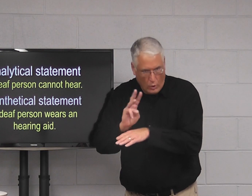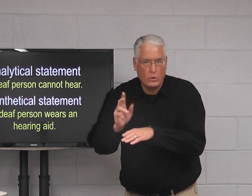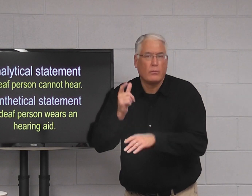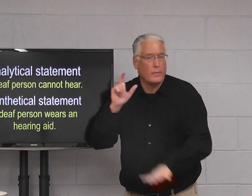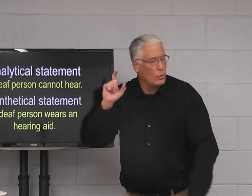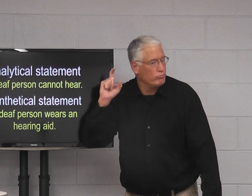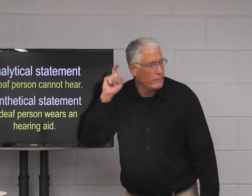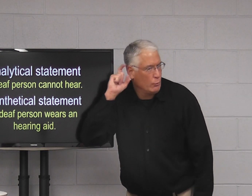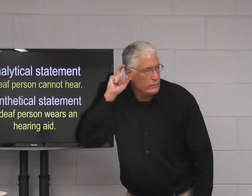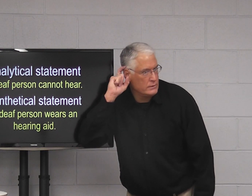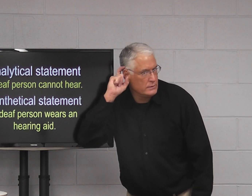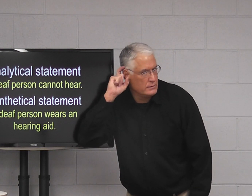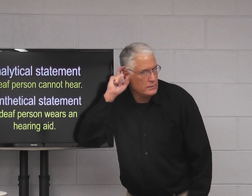wears a hearing aid.